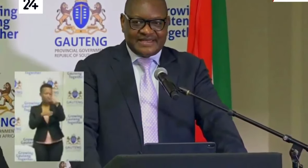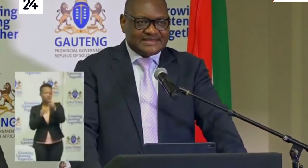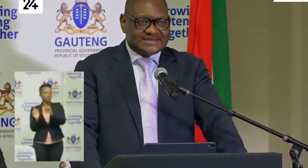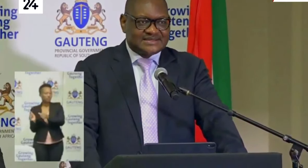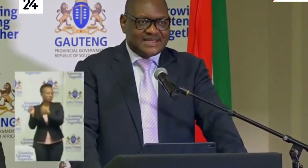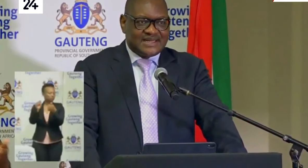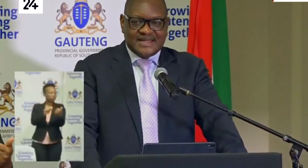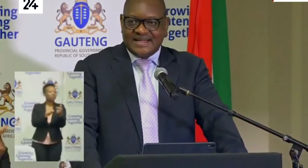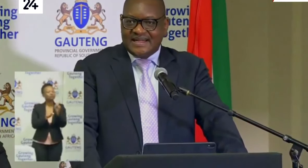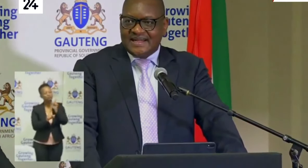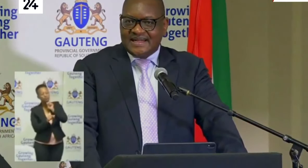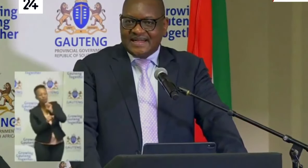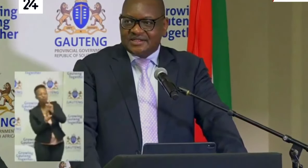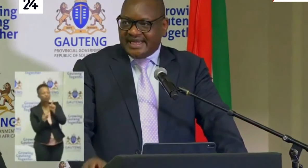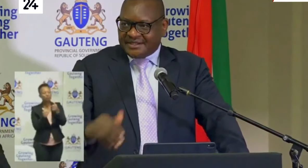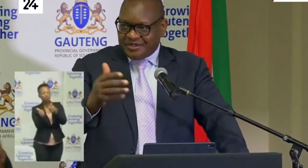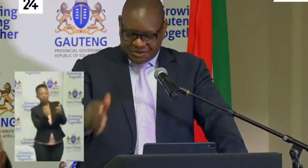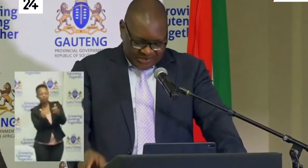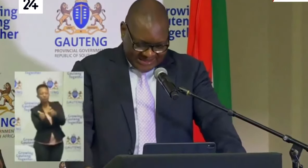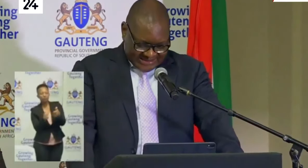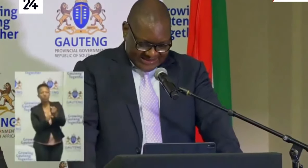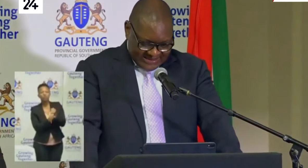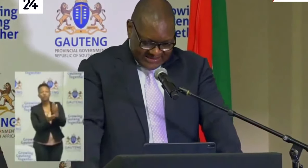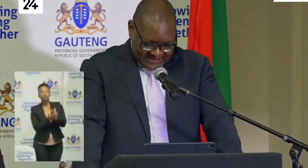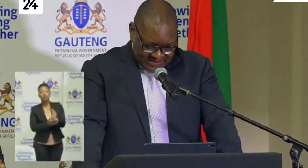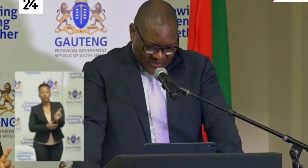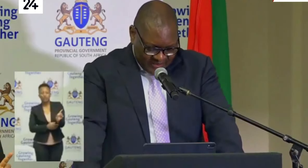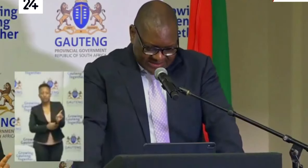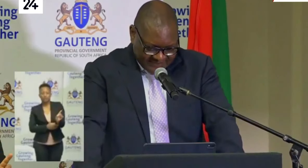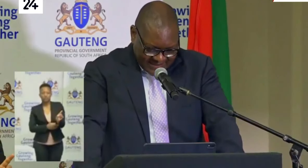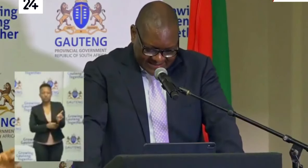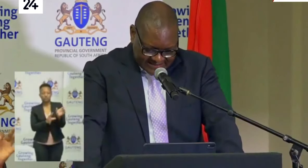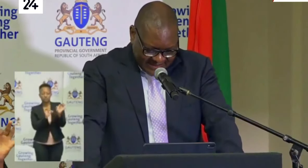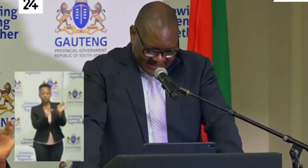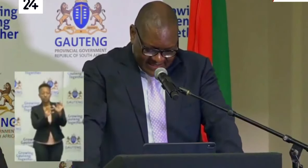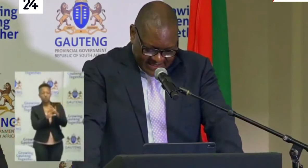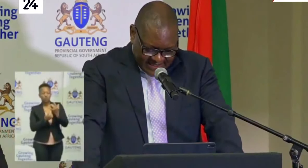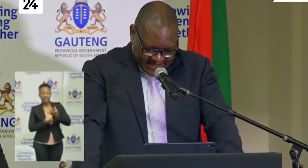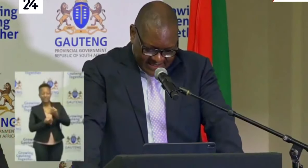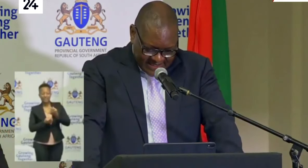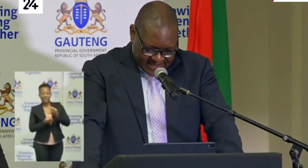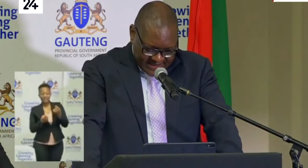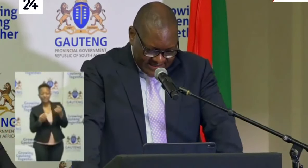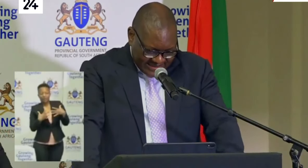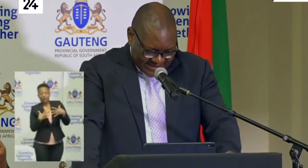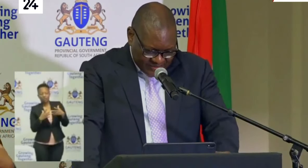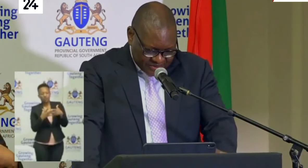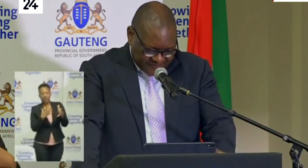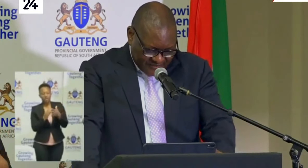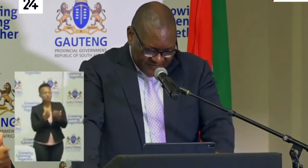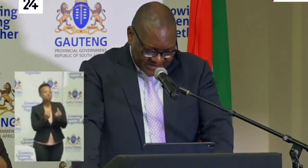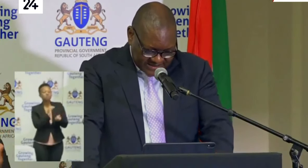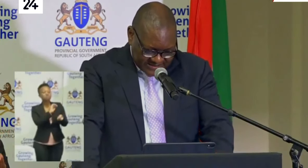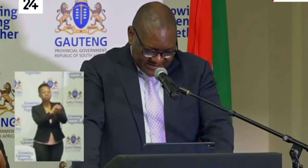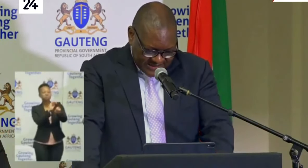surveillance to ensure that we are not surprised by any other new